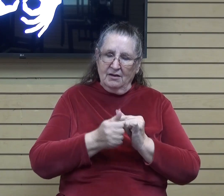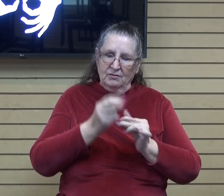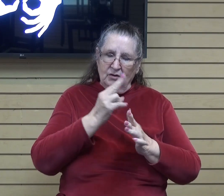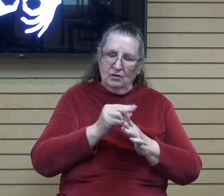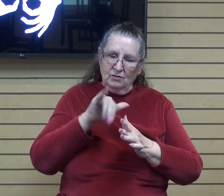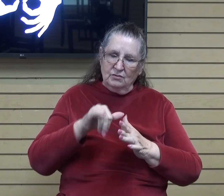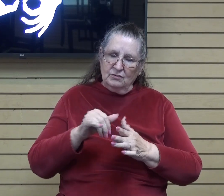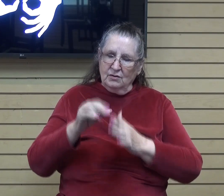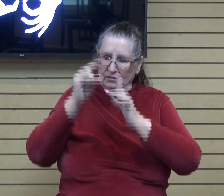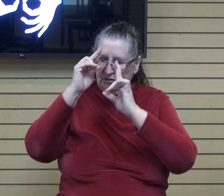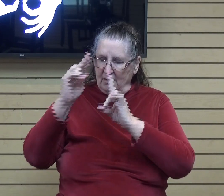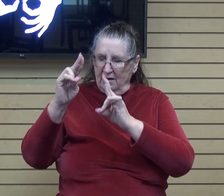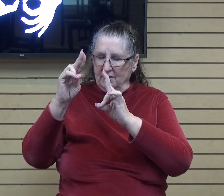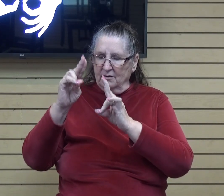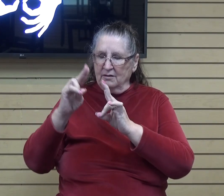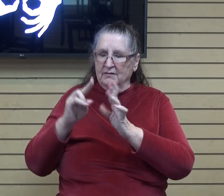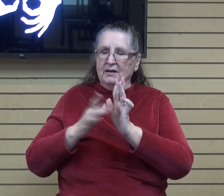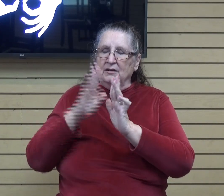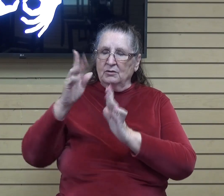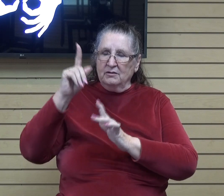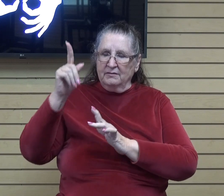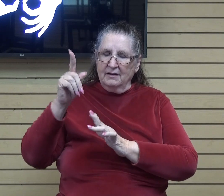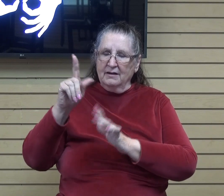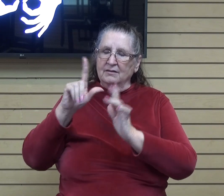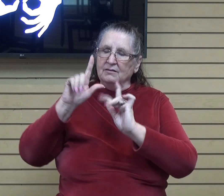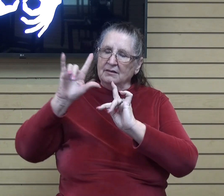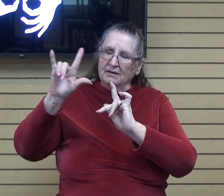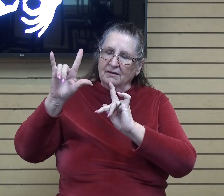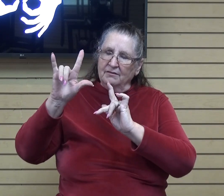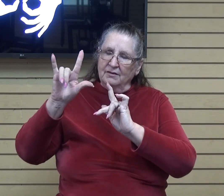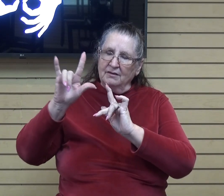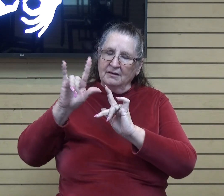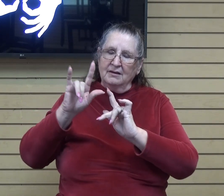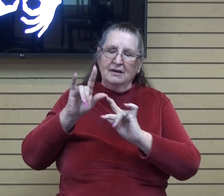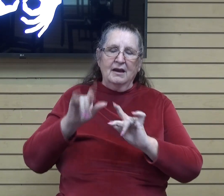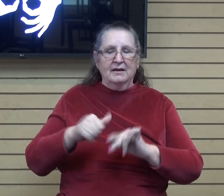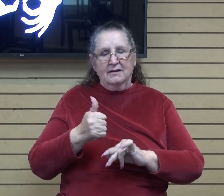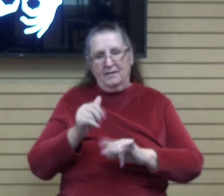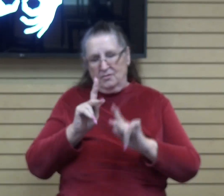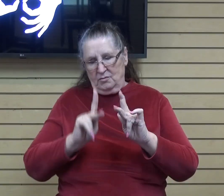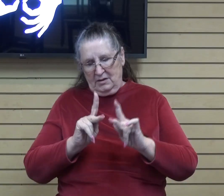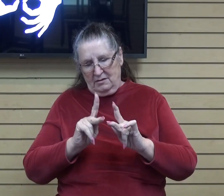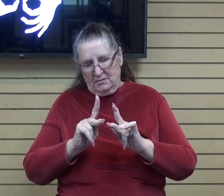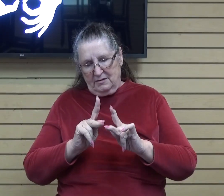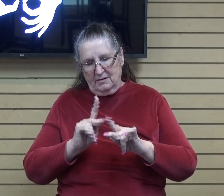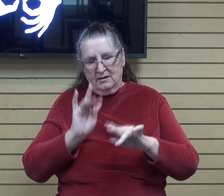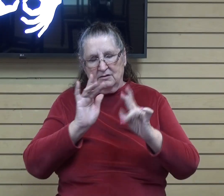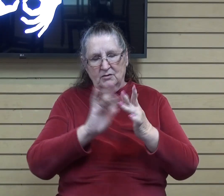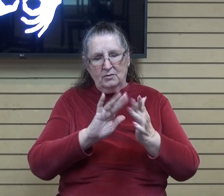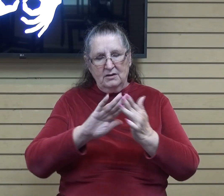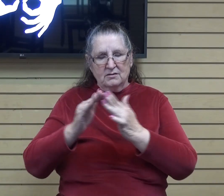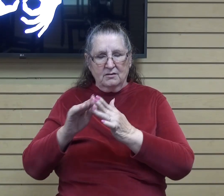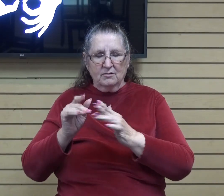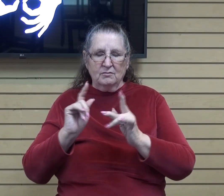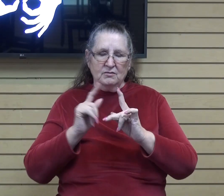To love you and to love others. To build our church. To reach out to our communities, Lord. We thank you for your word.